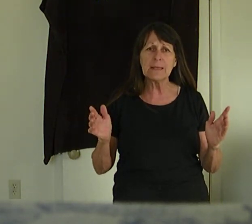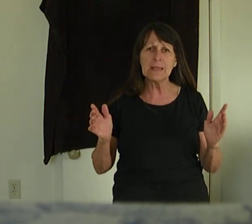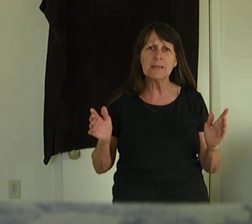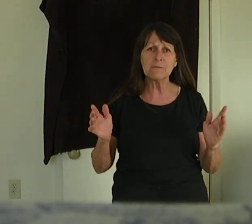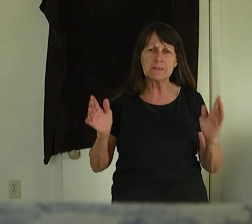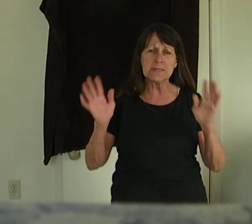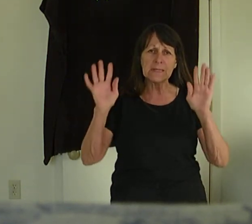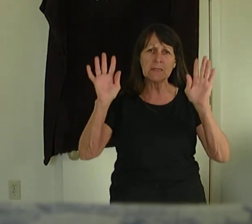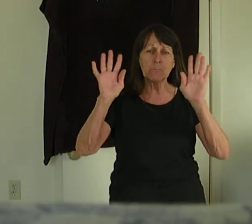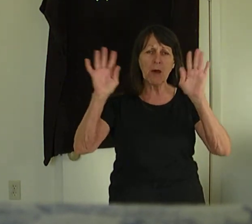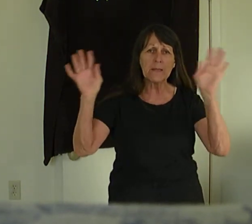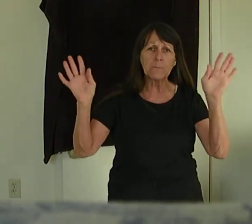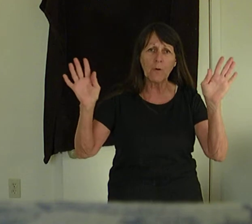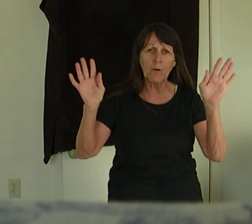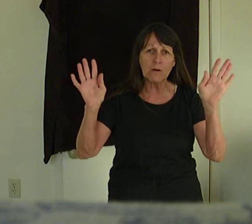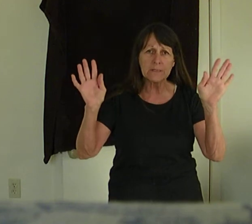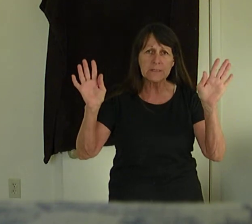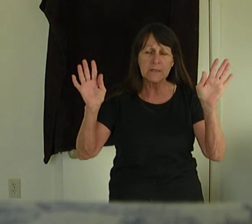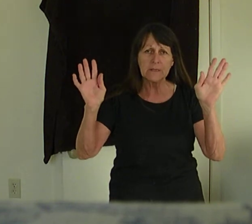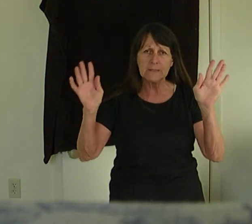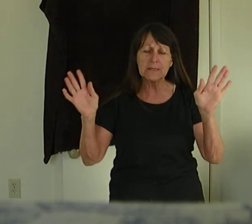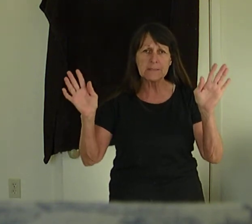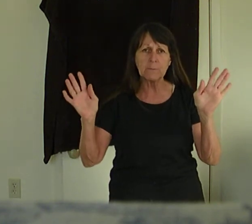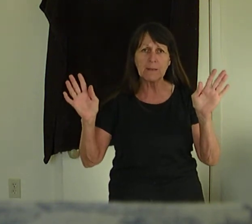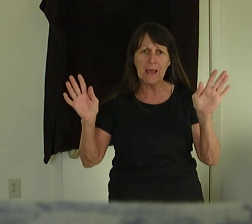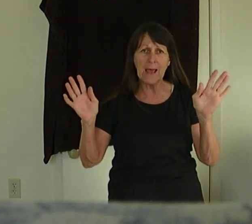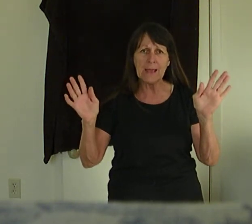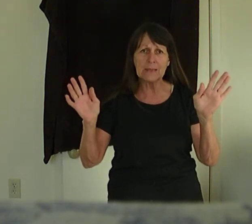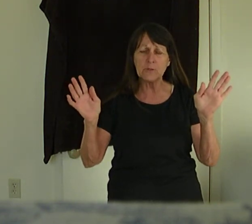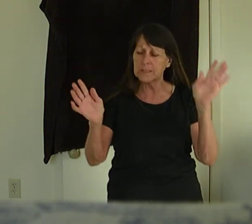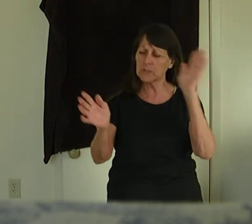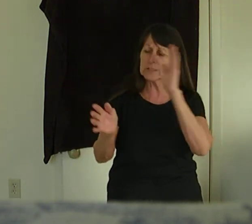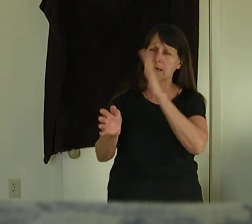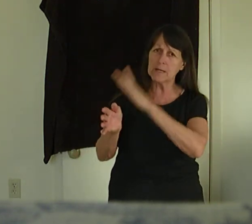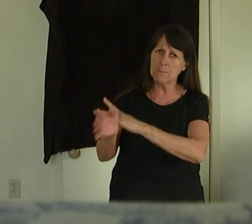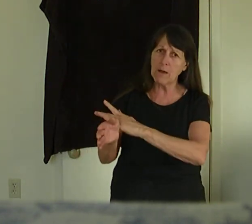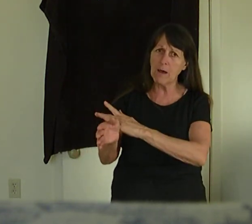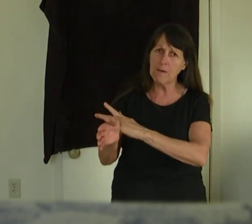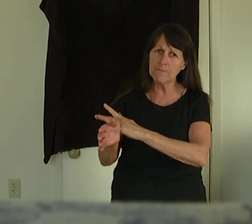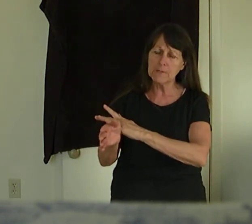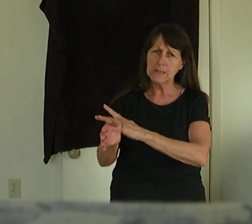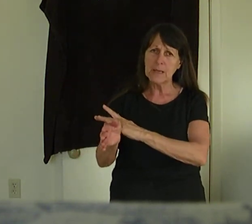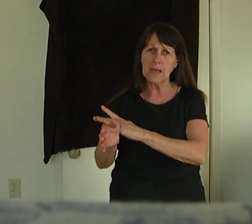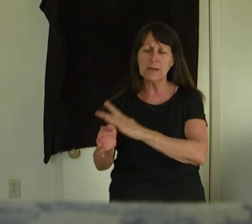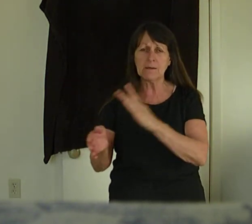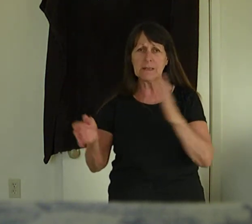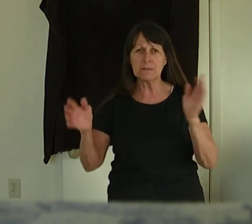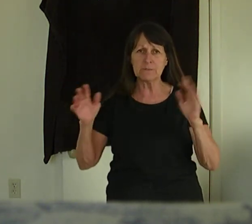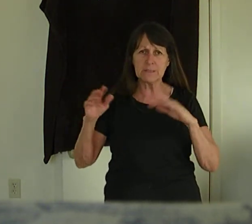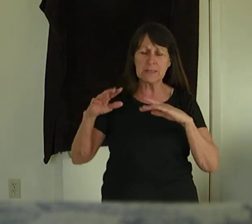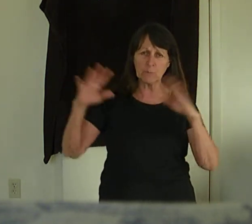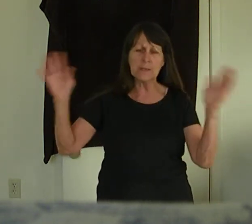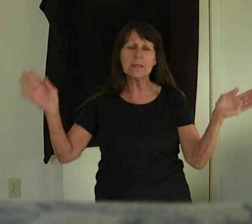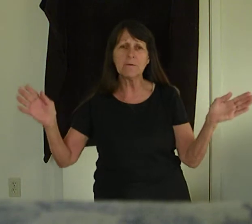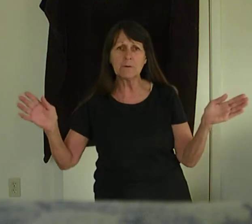any of the ten body parts doesn't apply, and you can just cut them off and get rid of them,